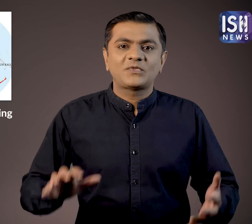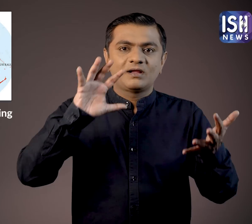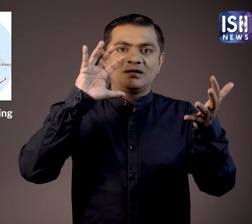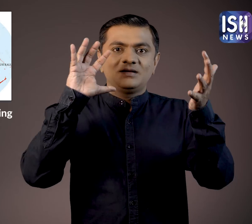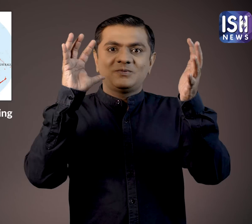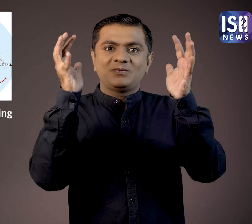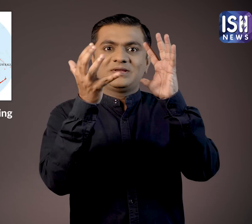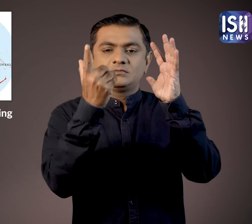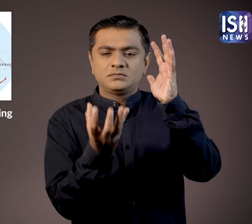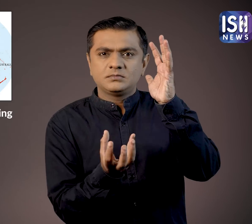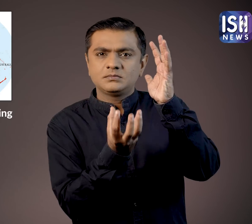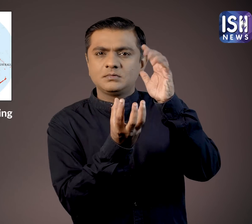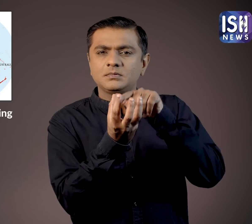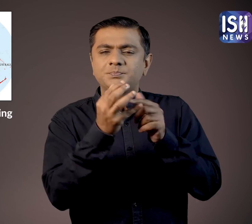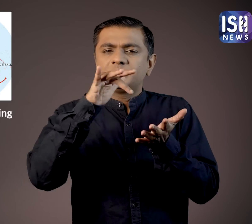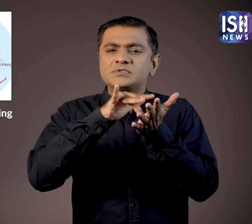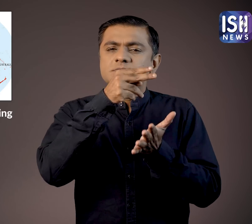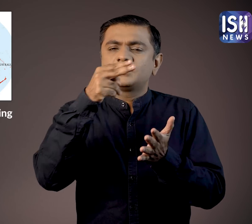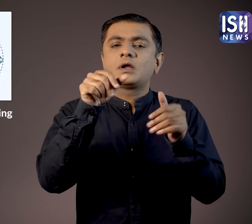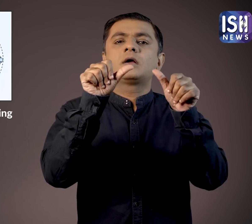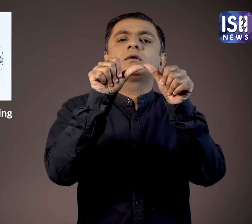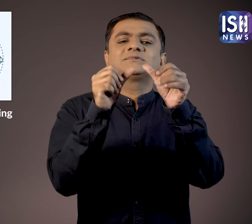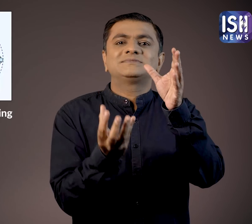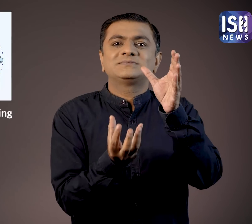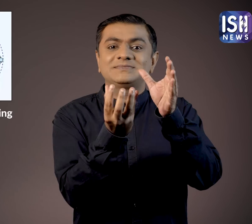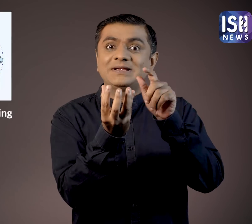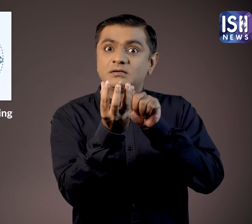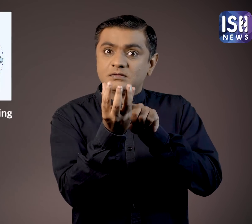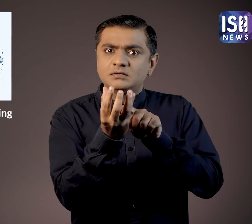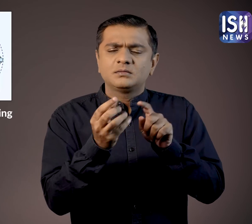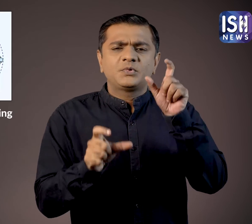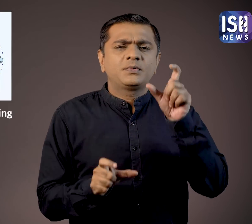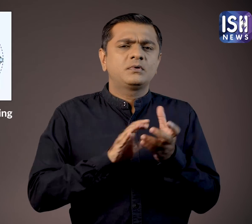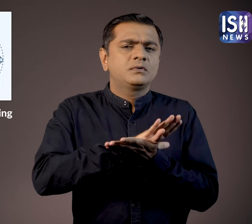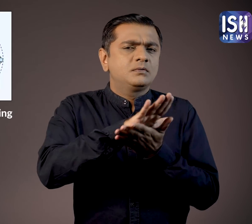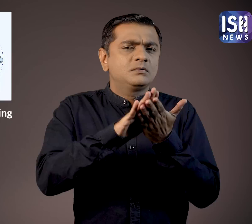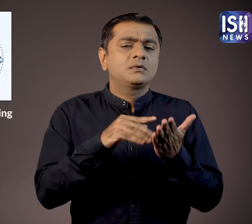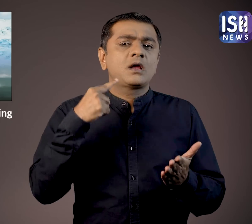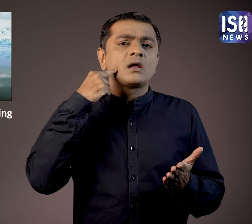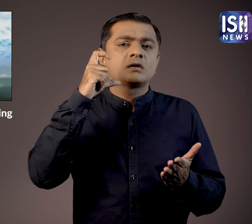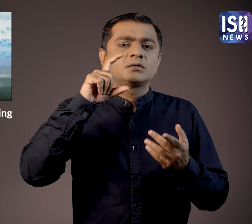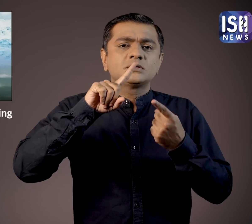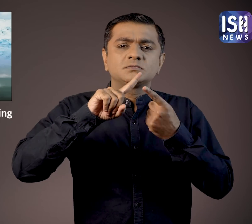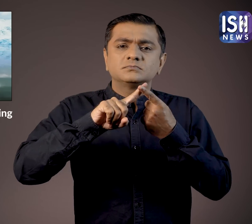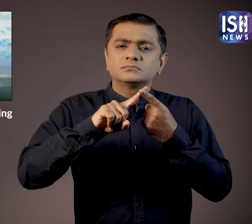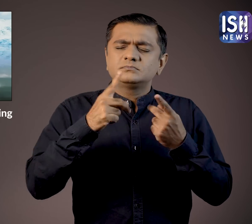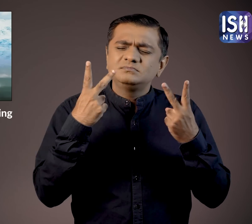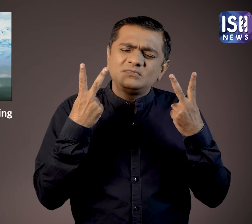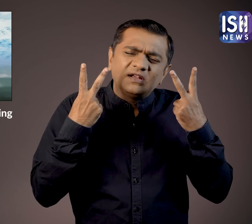Earth's south pole is known as the Antarctica. Antarctica has no inhabitants due to its thick ice,